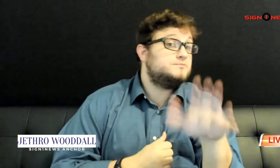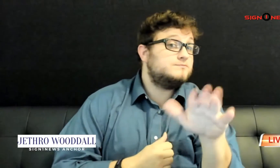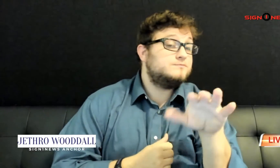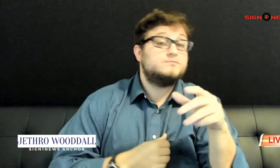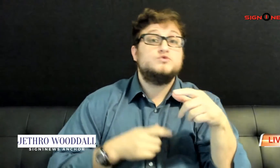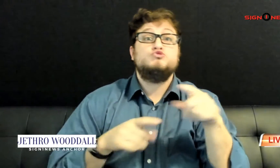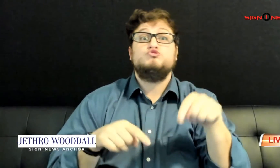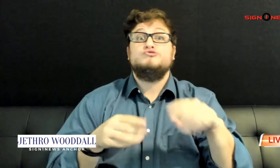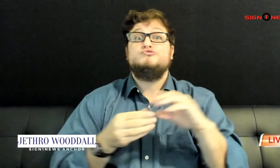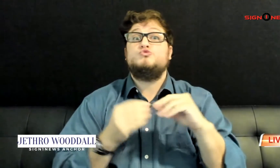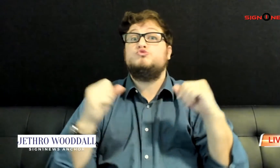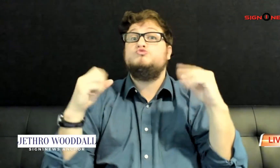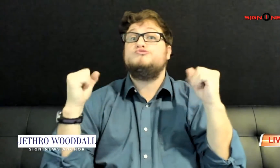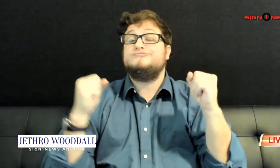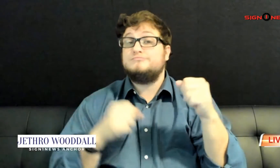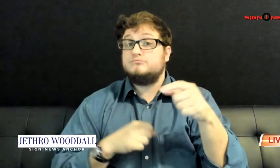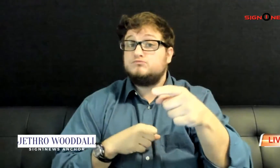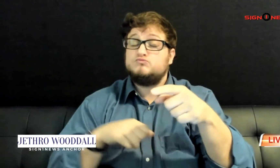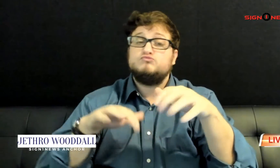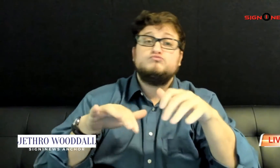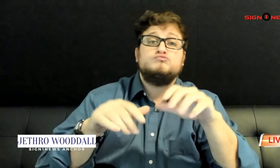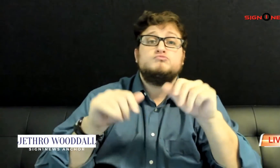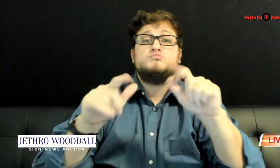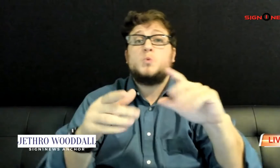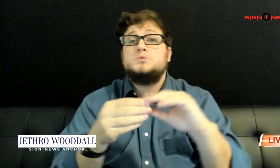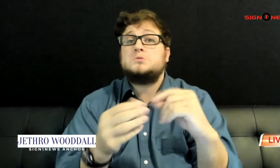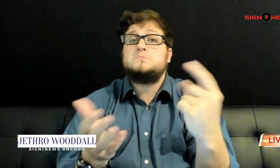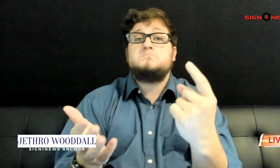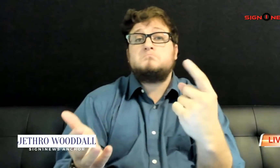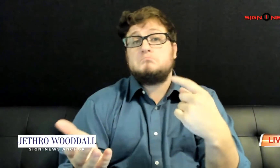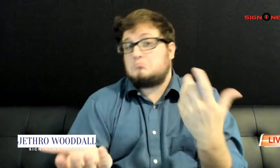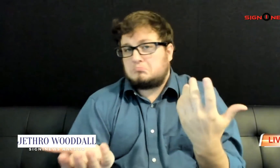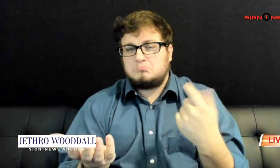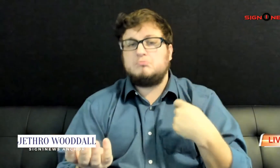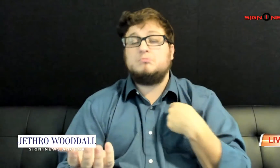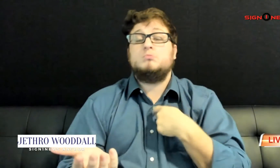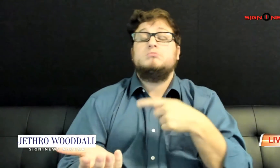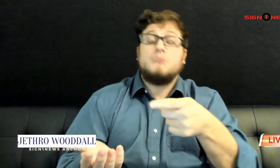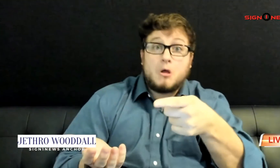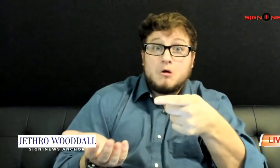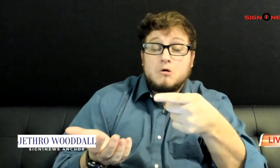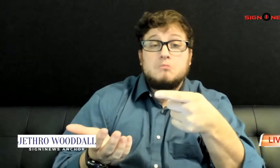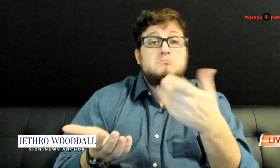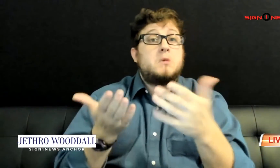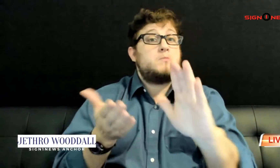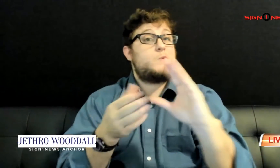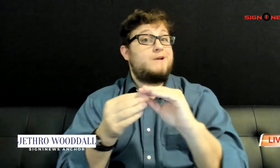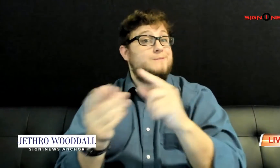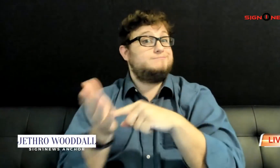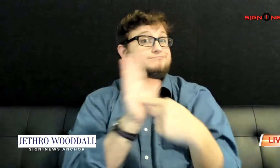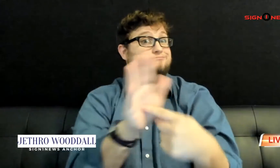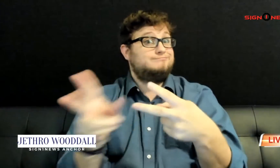headlines today. If you post an interesting comment during this update, we may add it at the bottom of the screen.